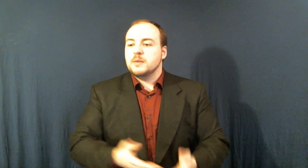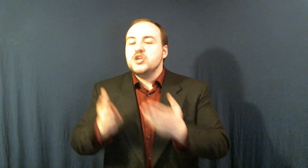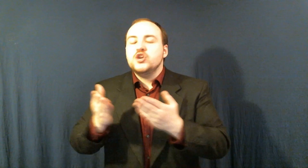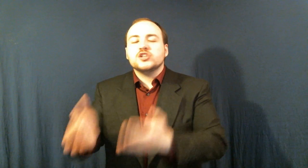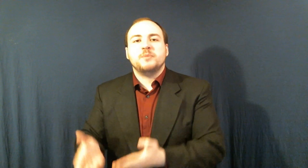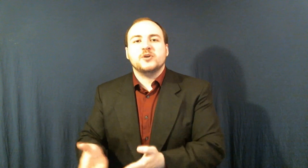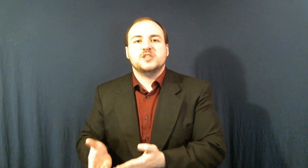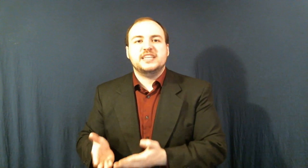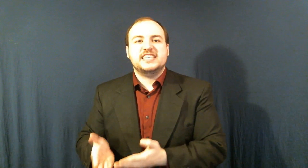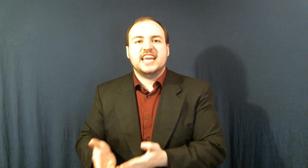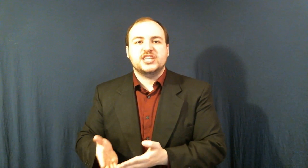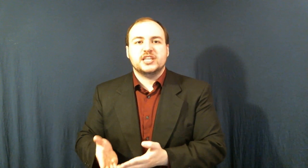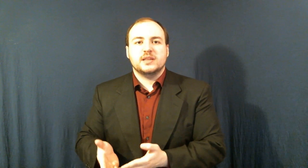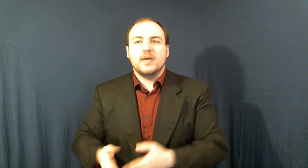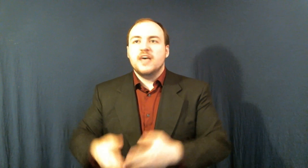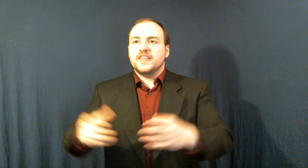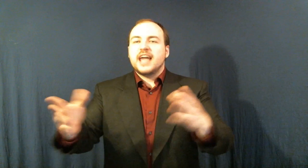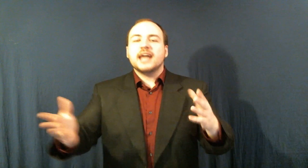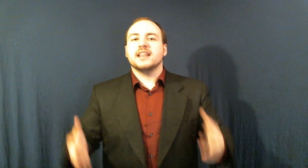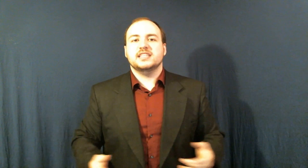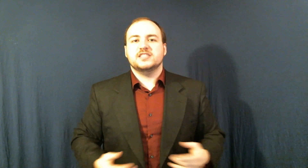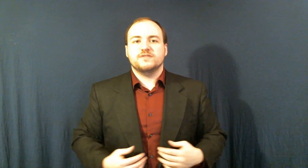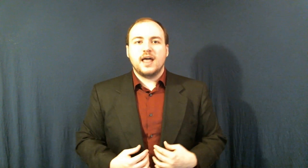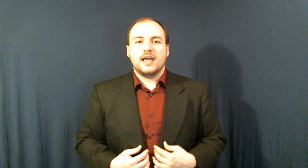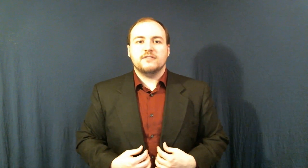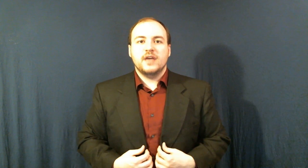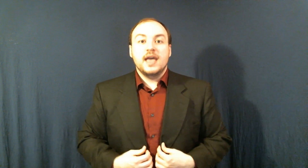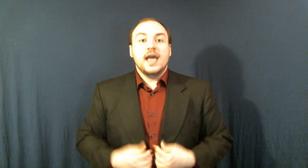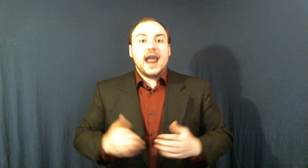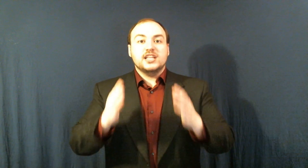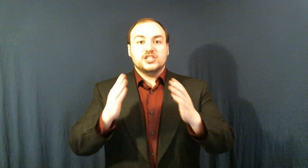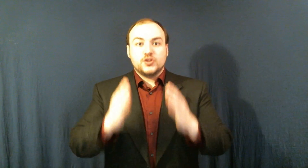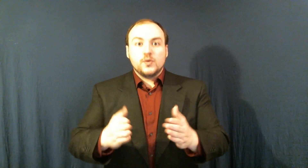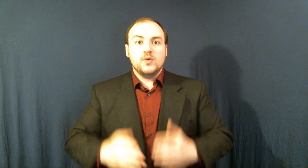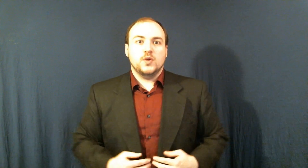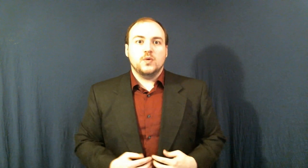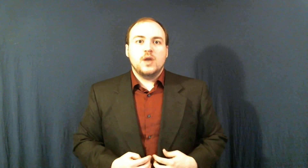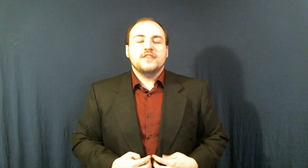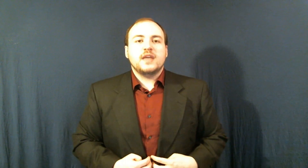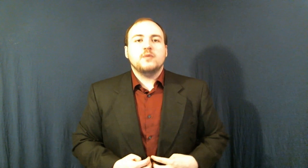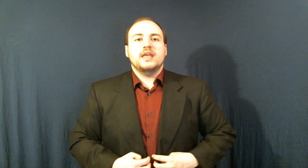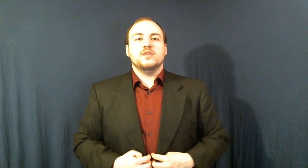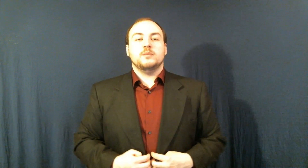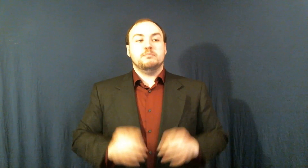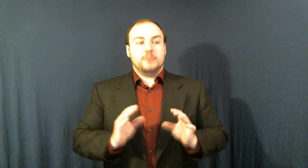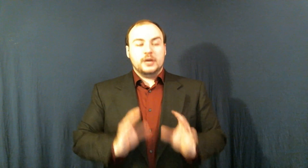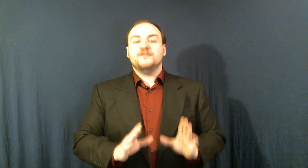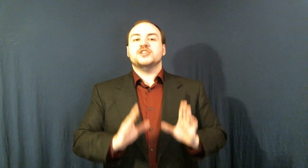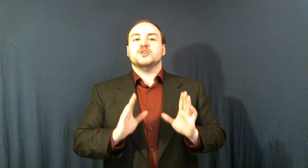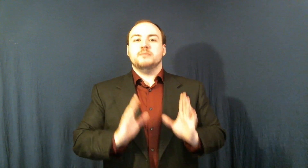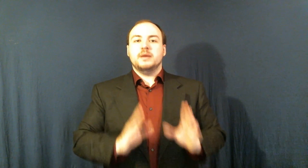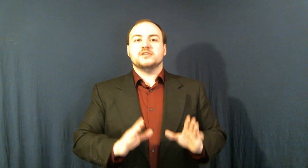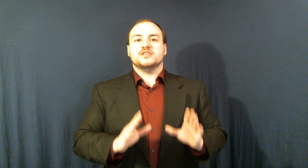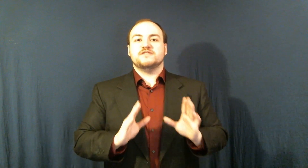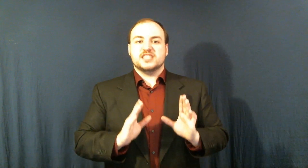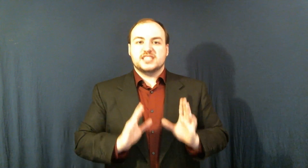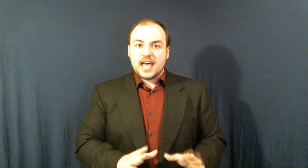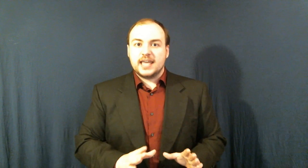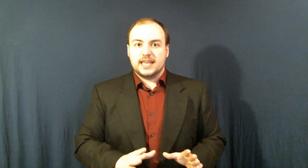them You're supposed to be teaching them the guidelines of life And it's through you that they will either be beneficial members of society